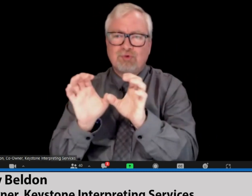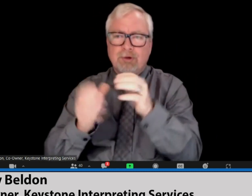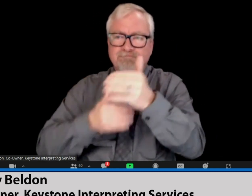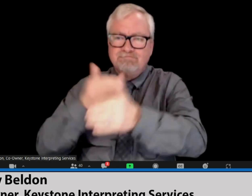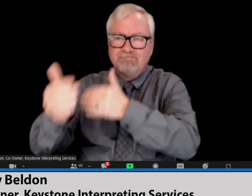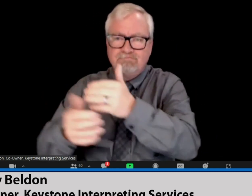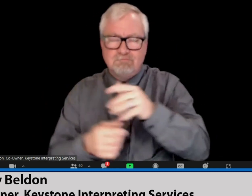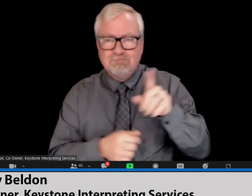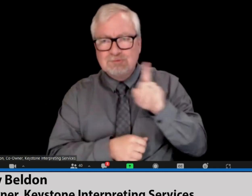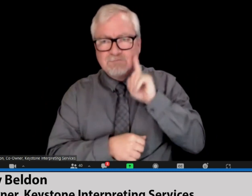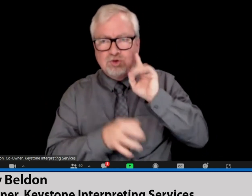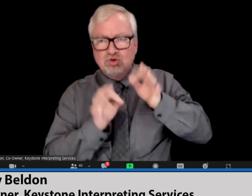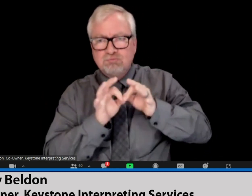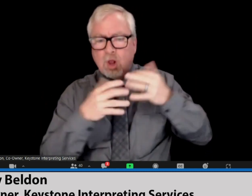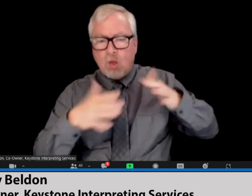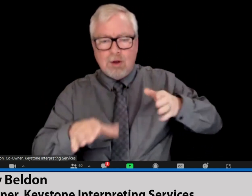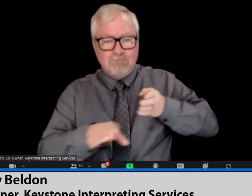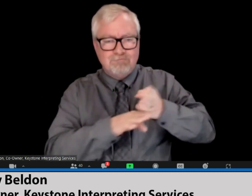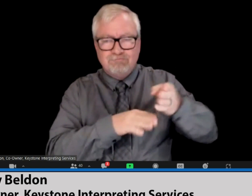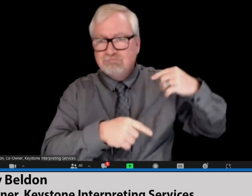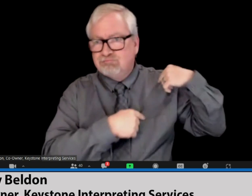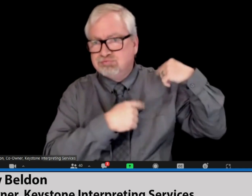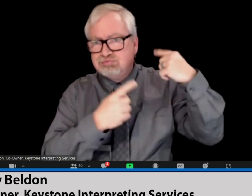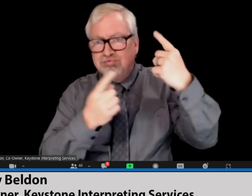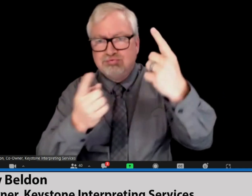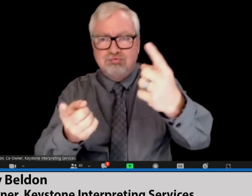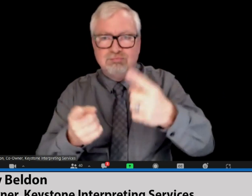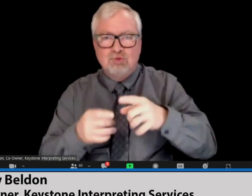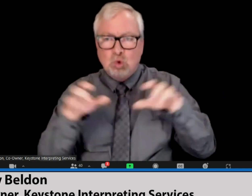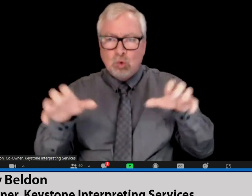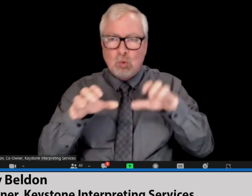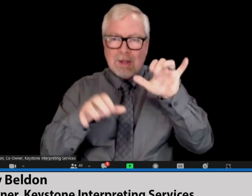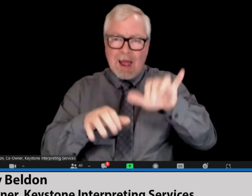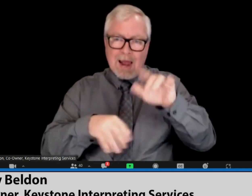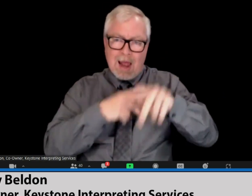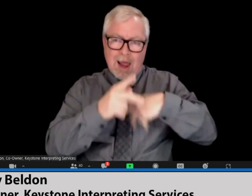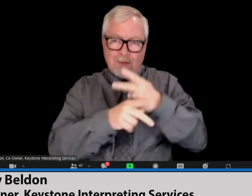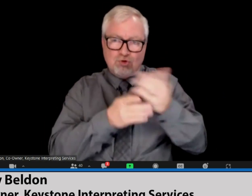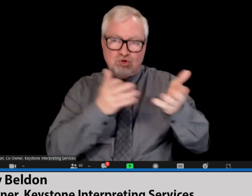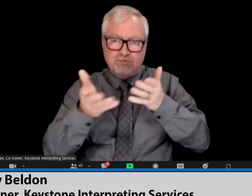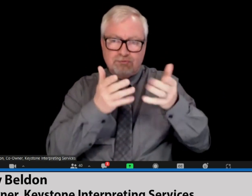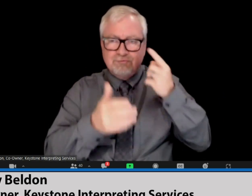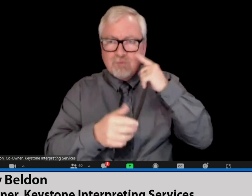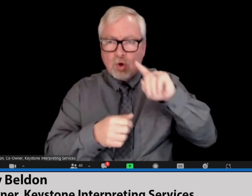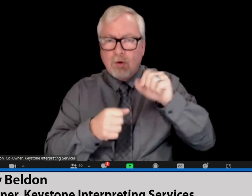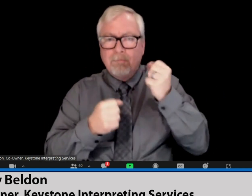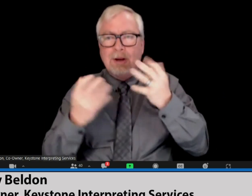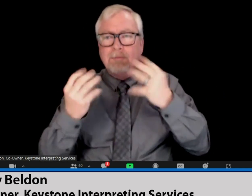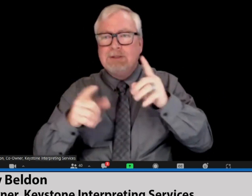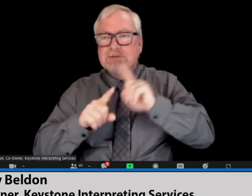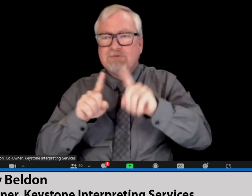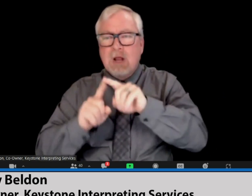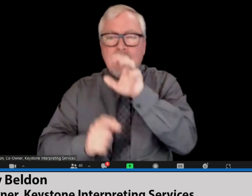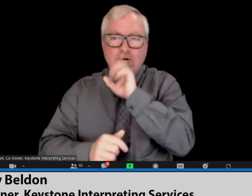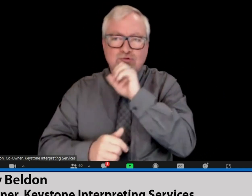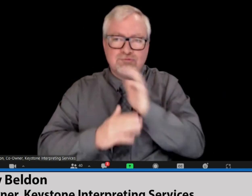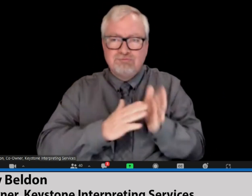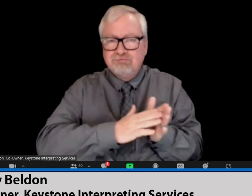Interpreters for the Deaf, was established and certifying hearing interpreters. So it hasn't had a long history of that kind of service for